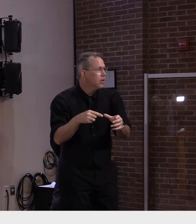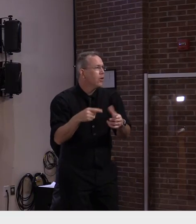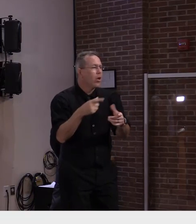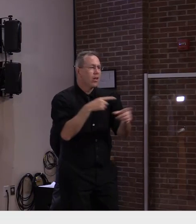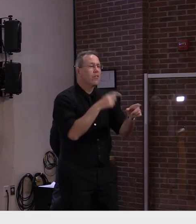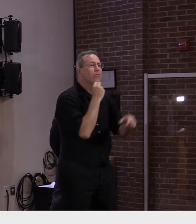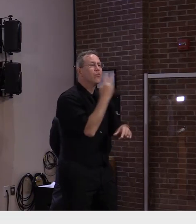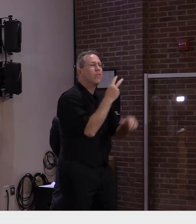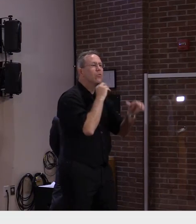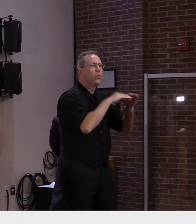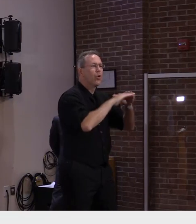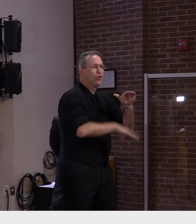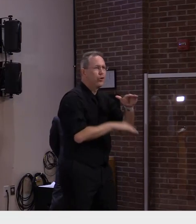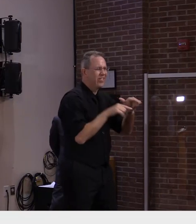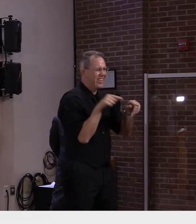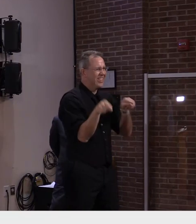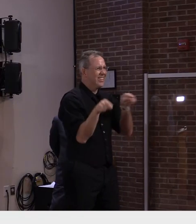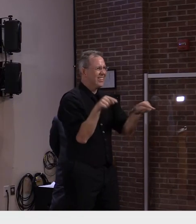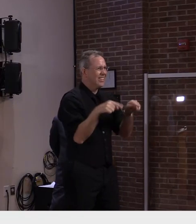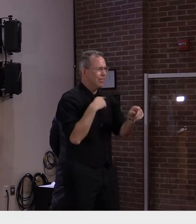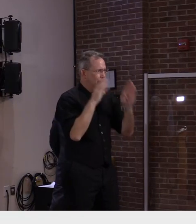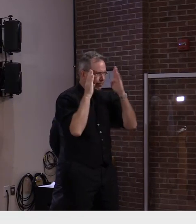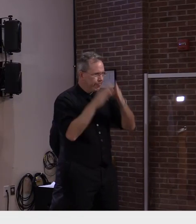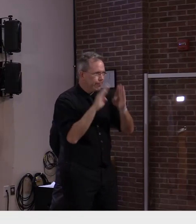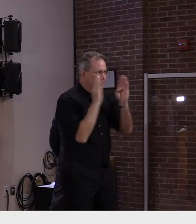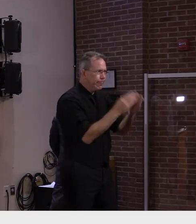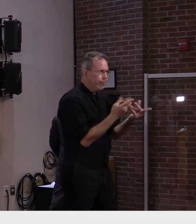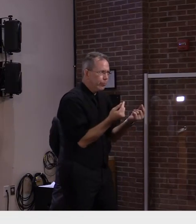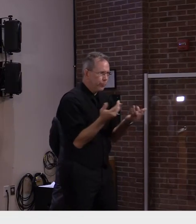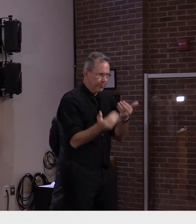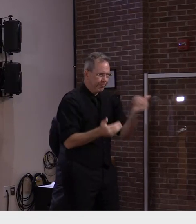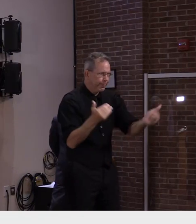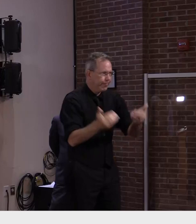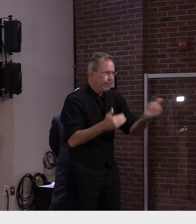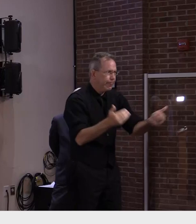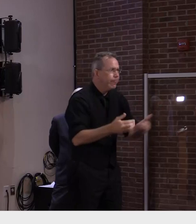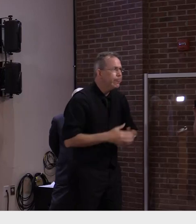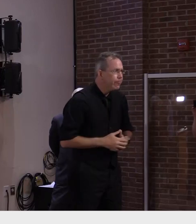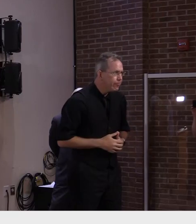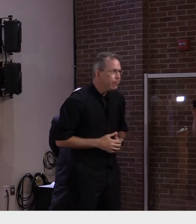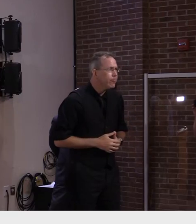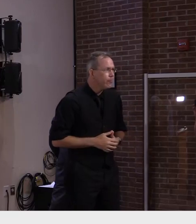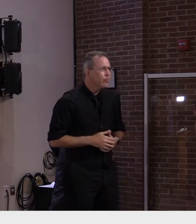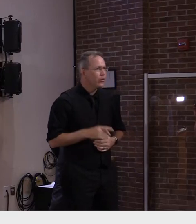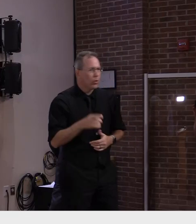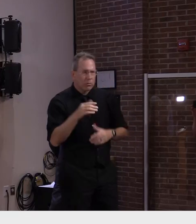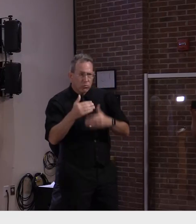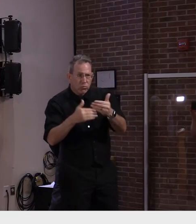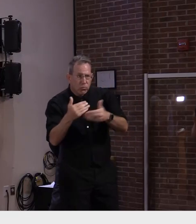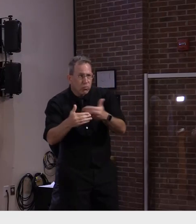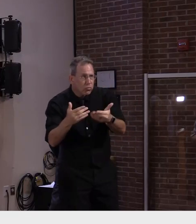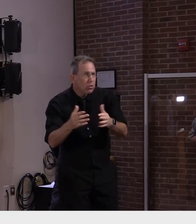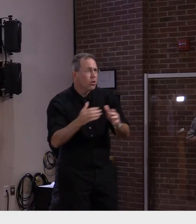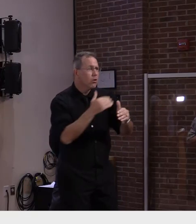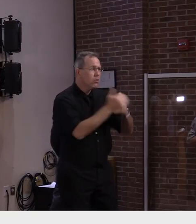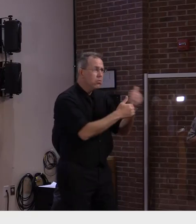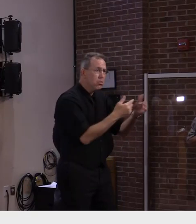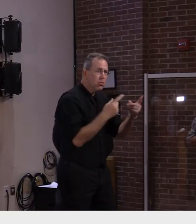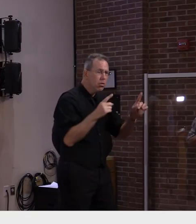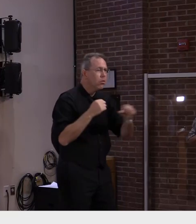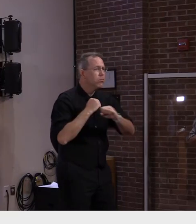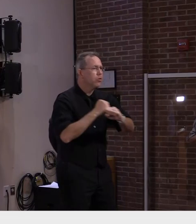parallel planning processes in place for both of them so that we won't be overwhelmed. Clearly,